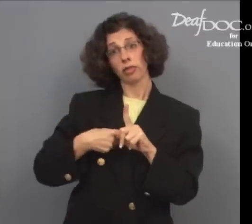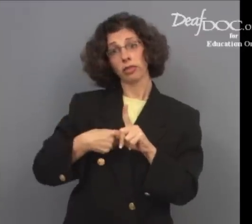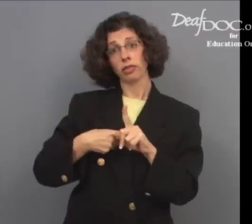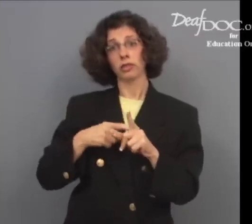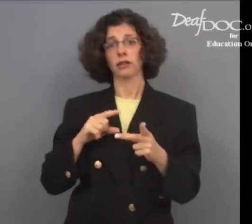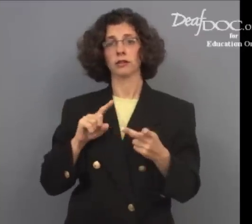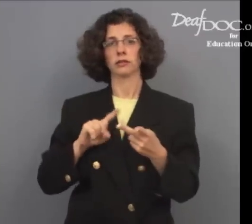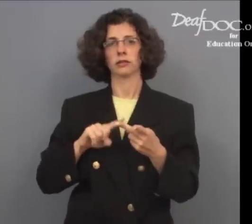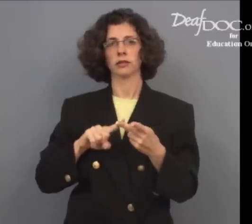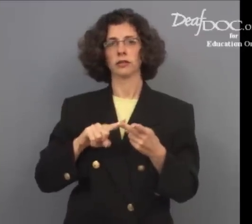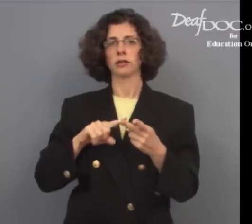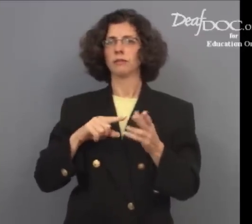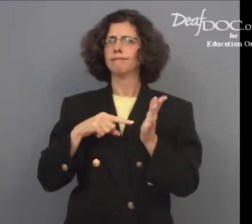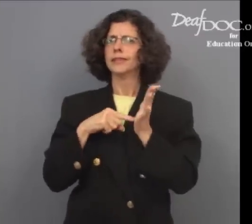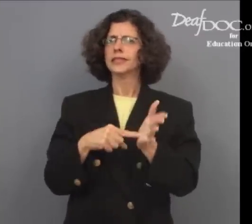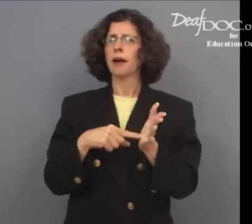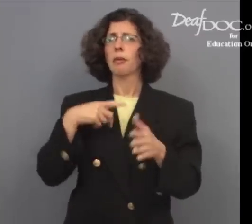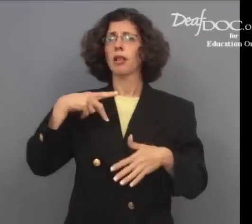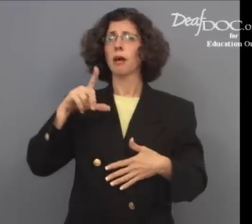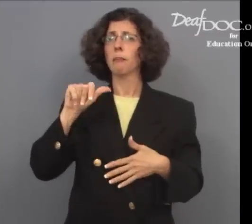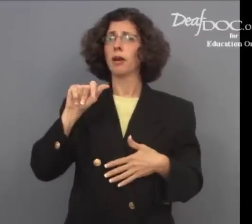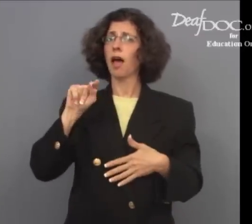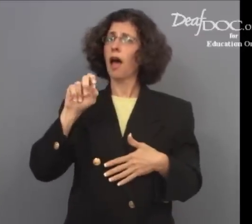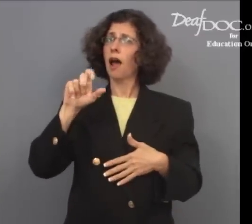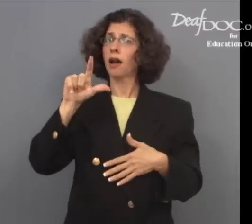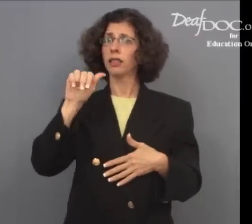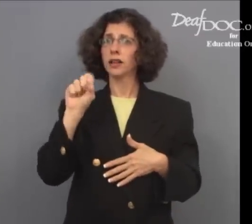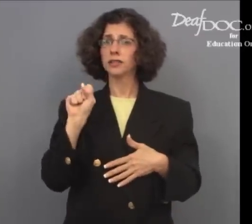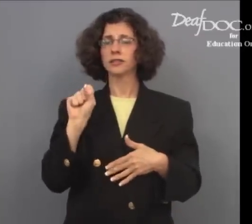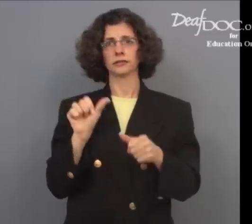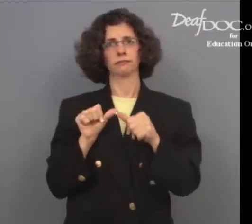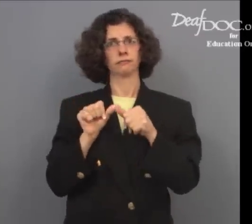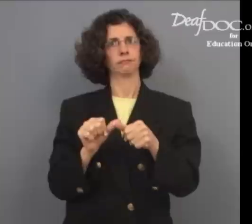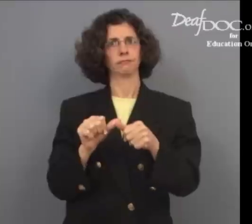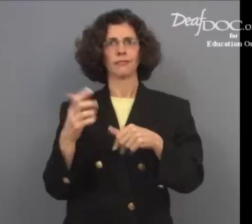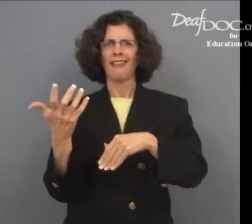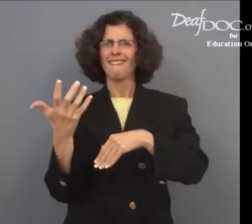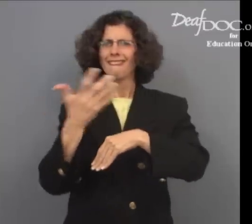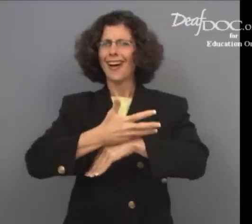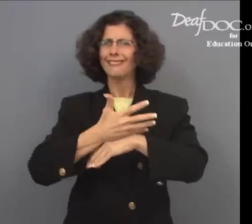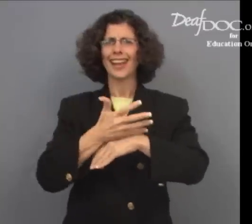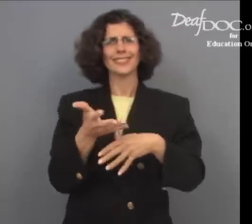one month. Others, like platelets, are only good for five days.